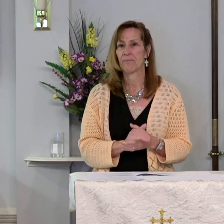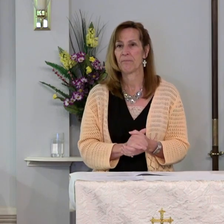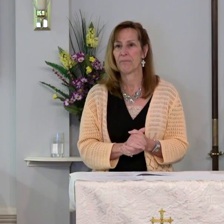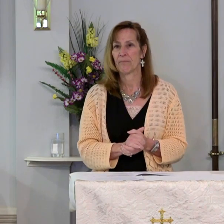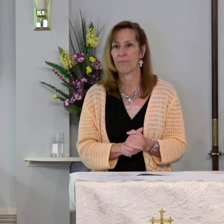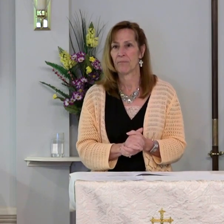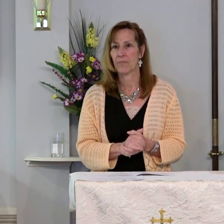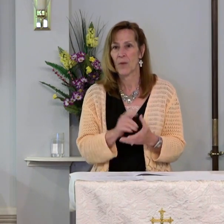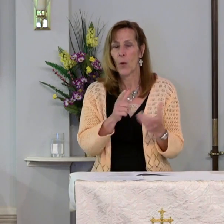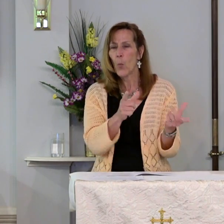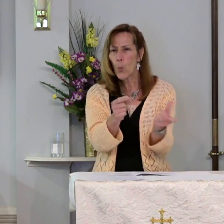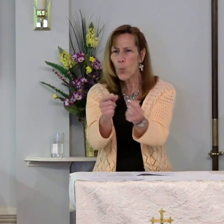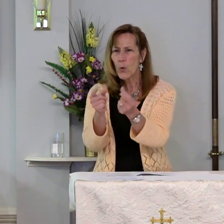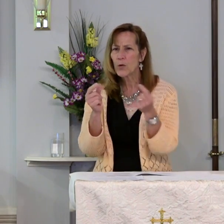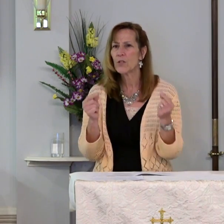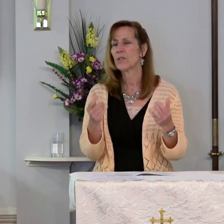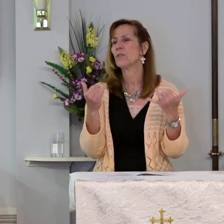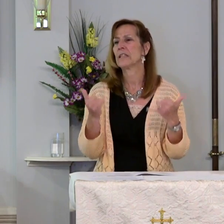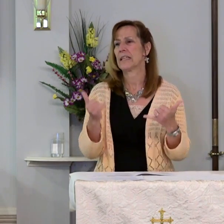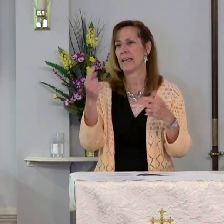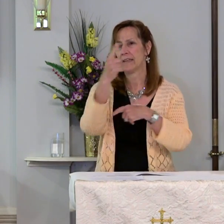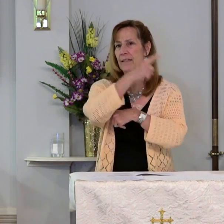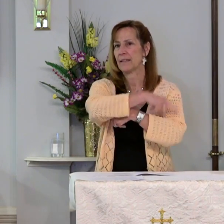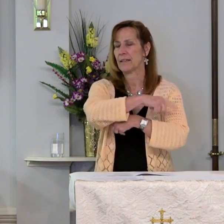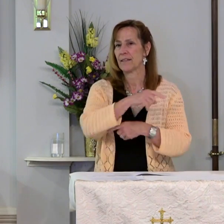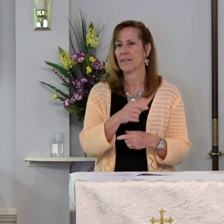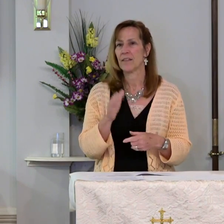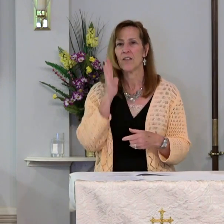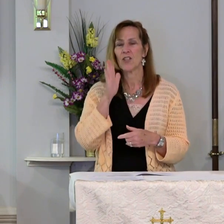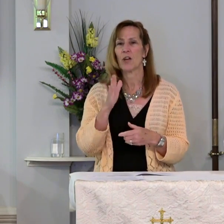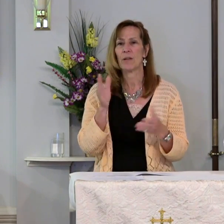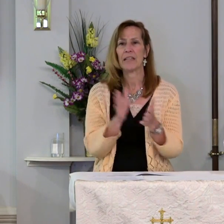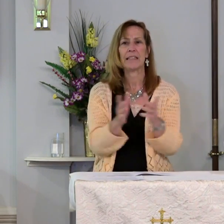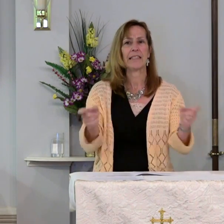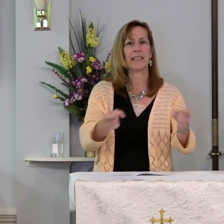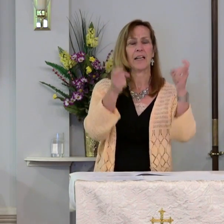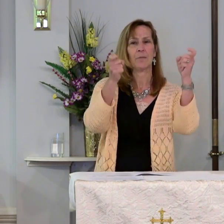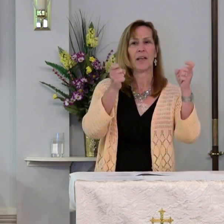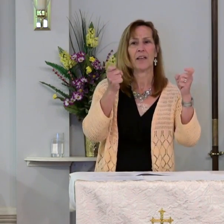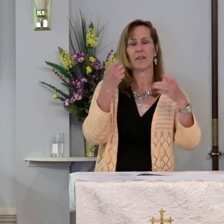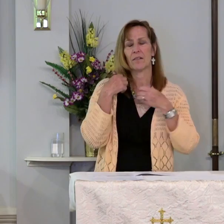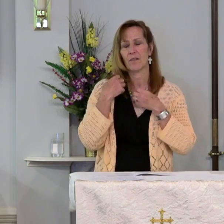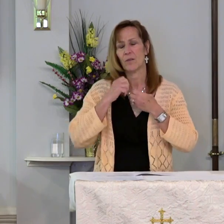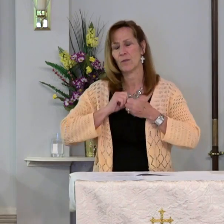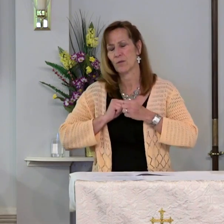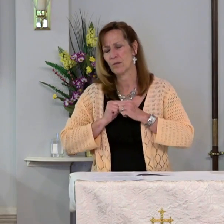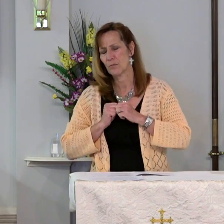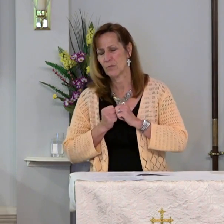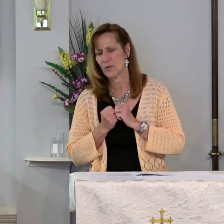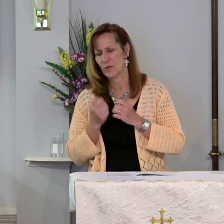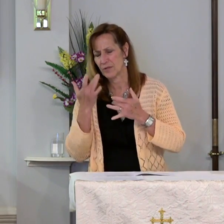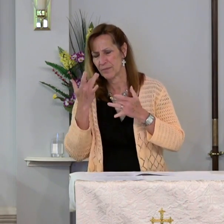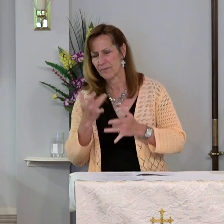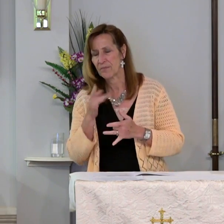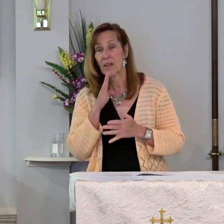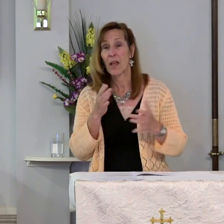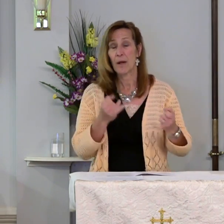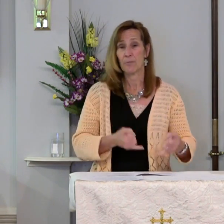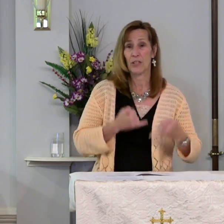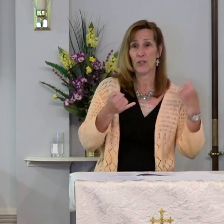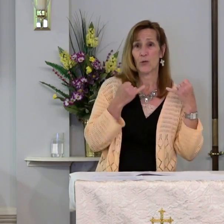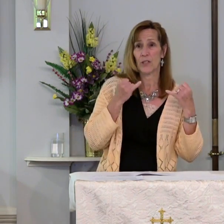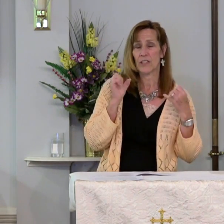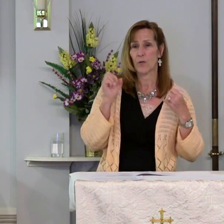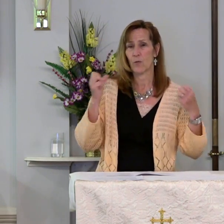What shall we do today? Shall we celebrate or mourn? Be joyous or